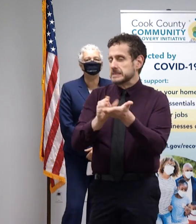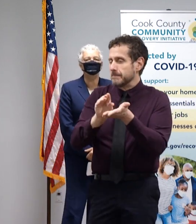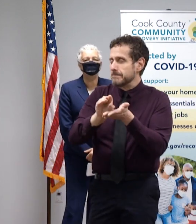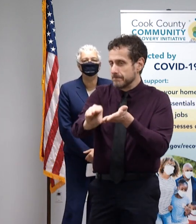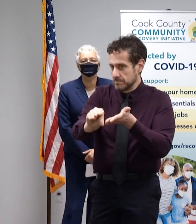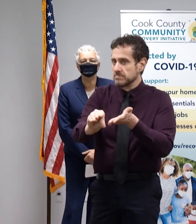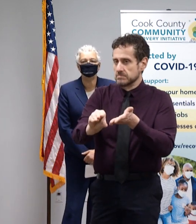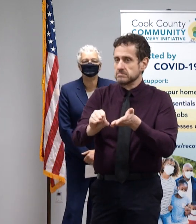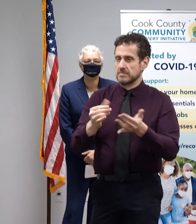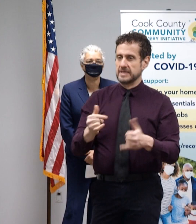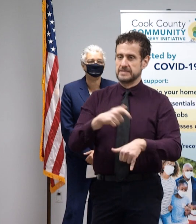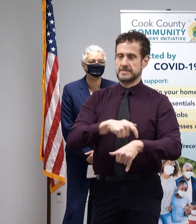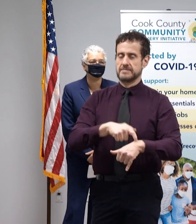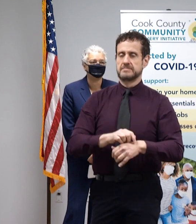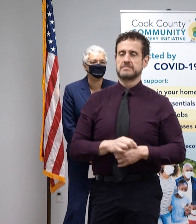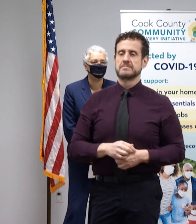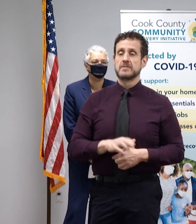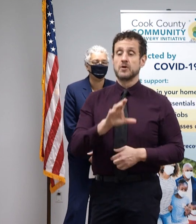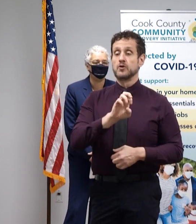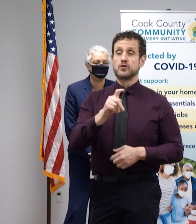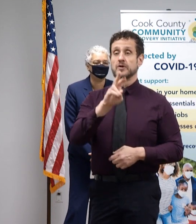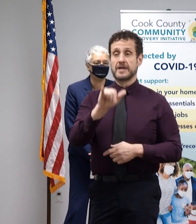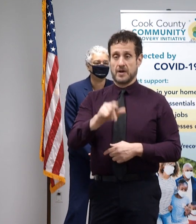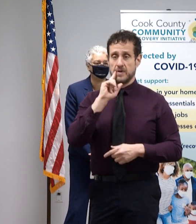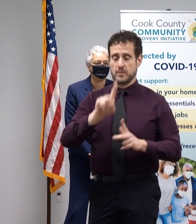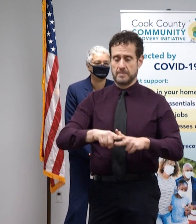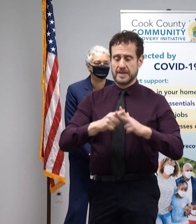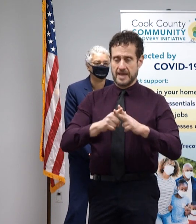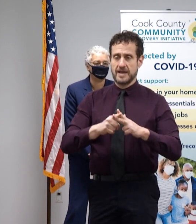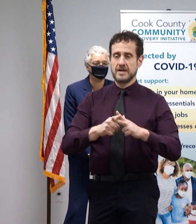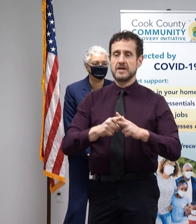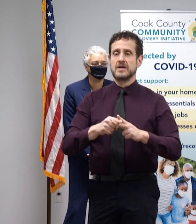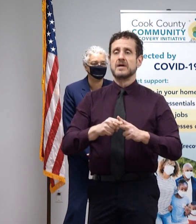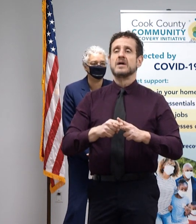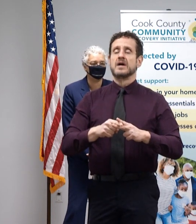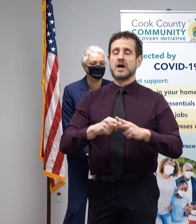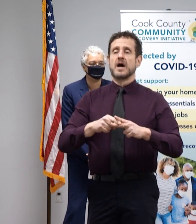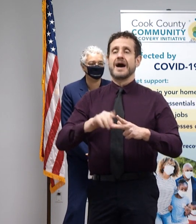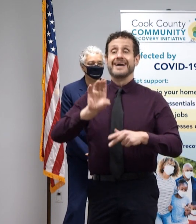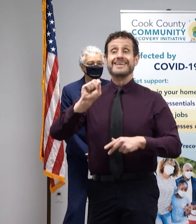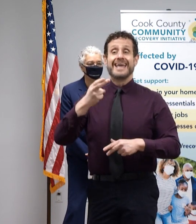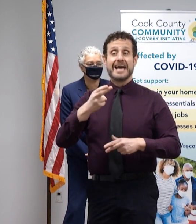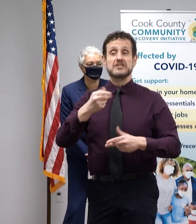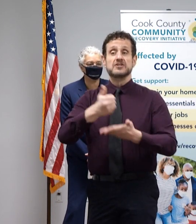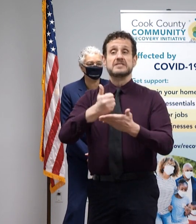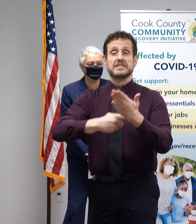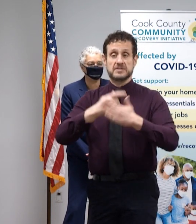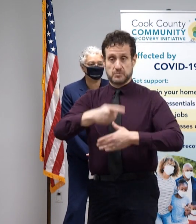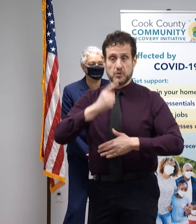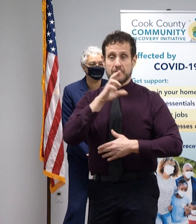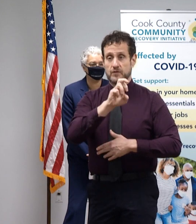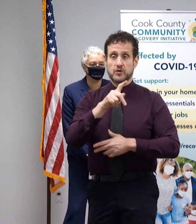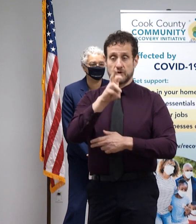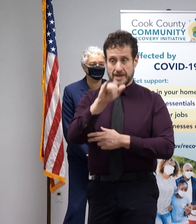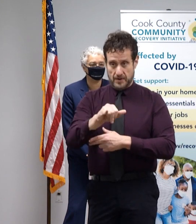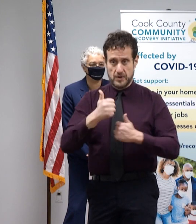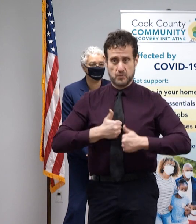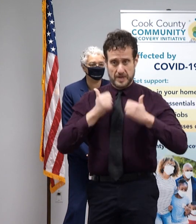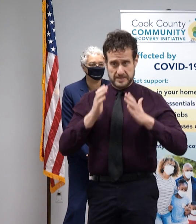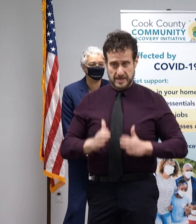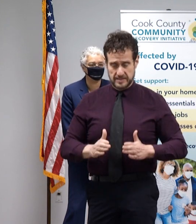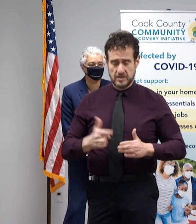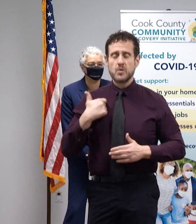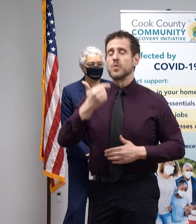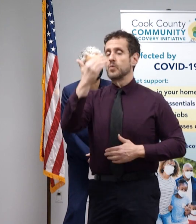time. Cook County launched the COVID-19 Recovery Resident Cash Assistance Program because we know it provides